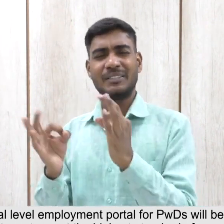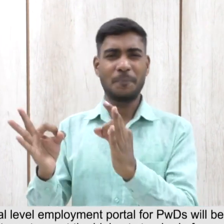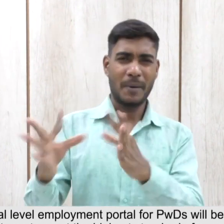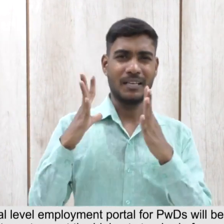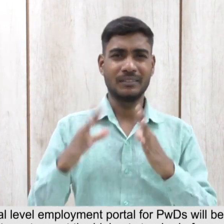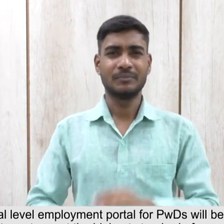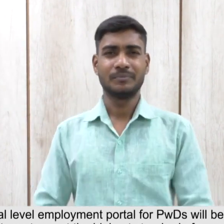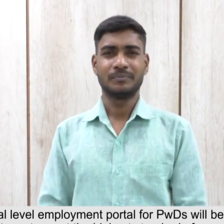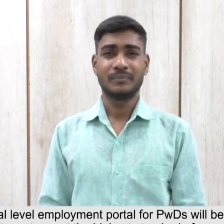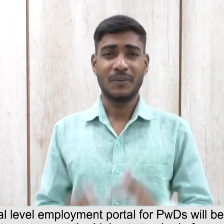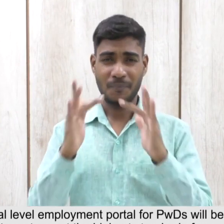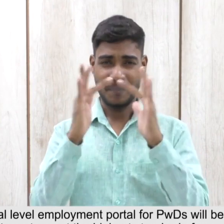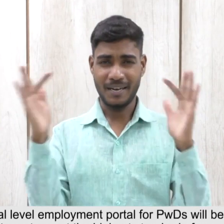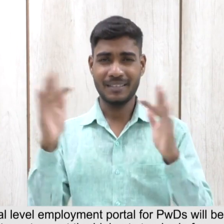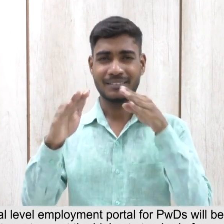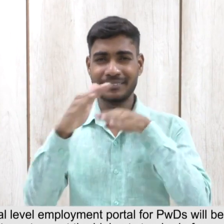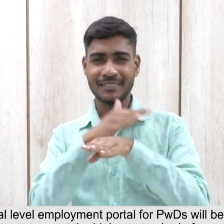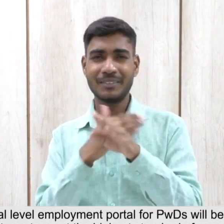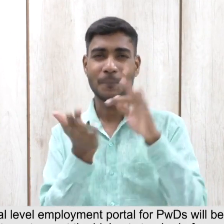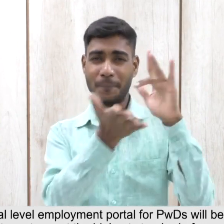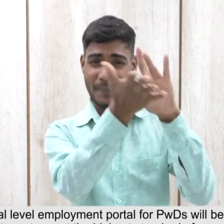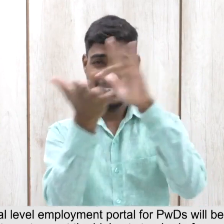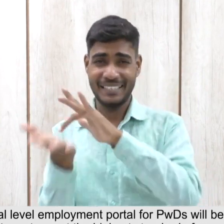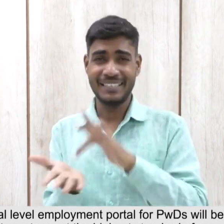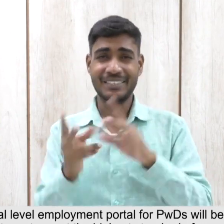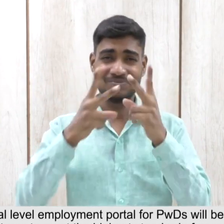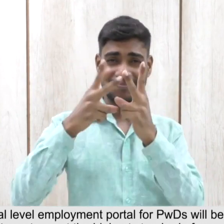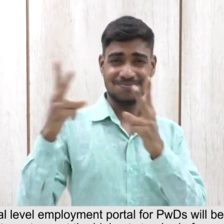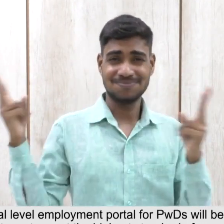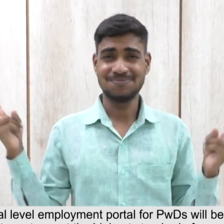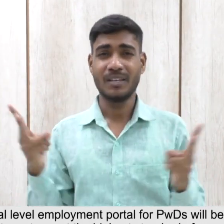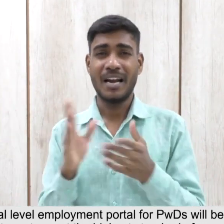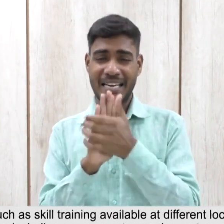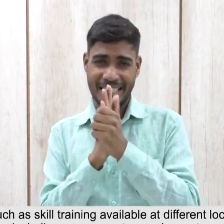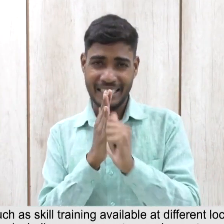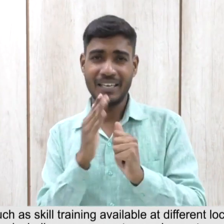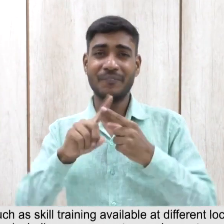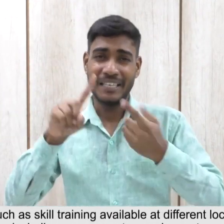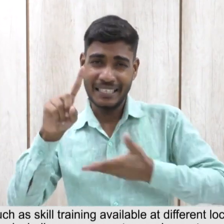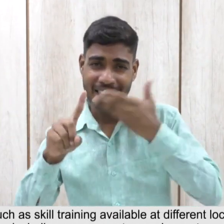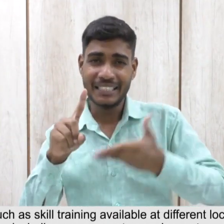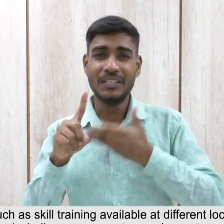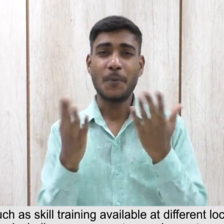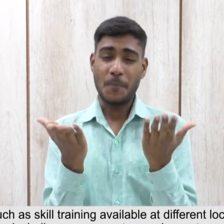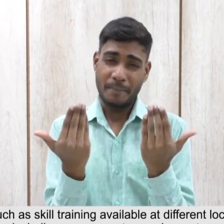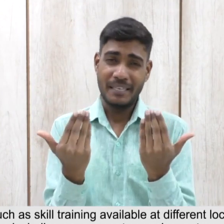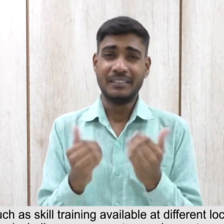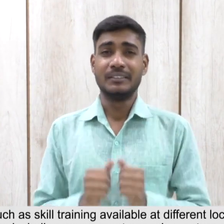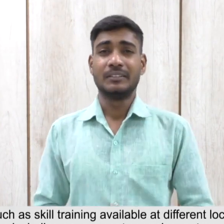features to meet the highest standard of accessibility. This portal will have all information such as skill training available at